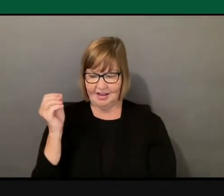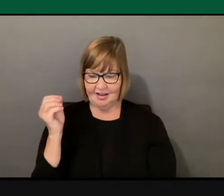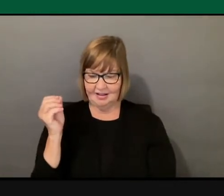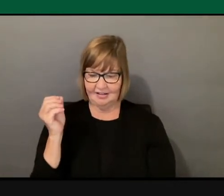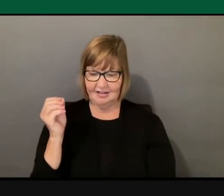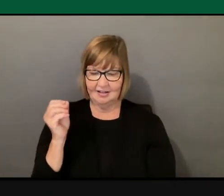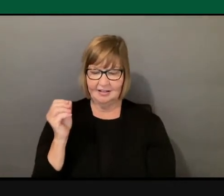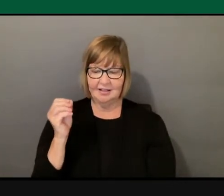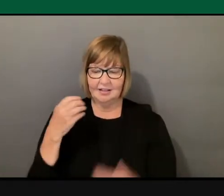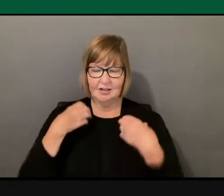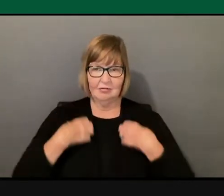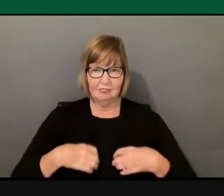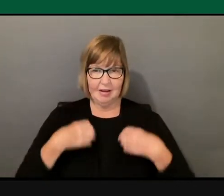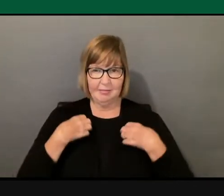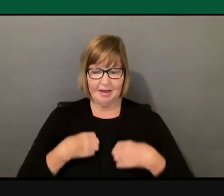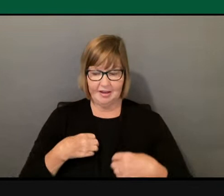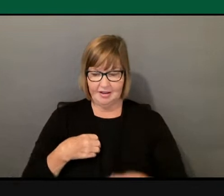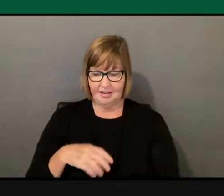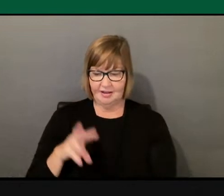action.